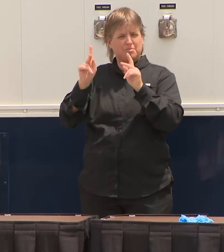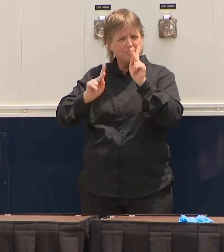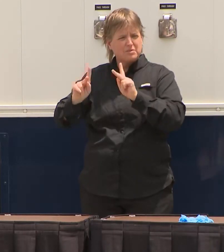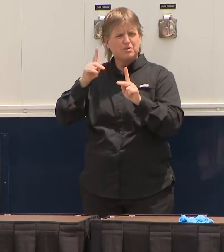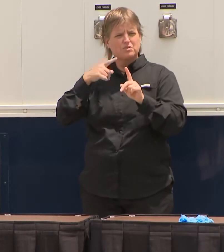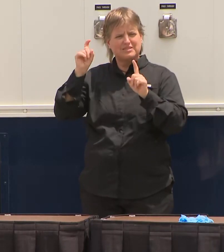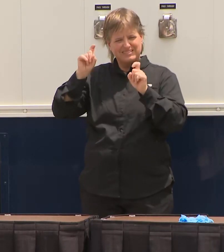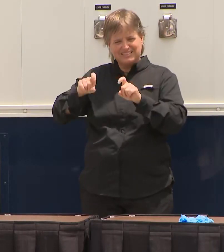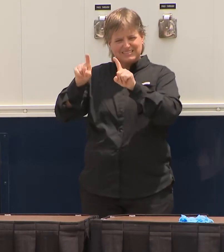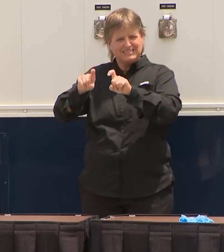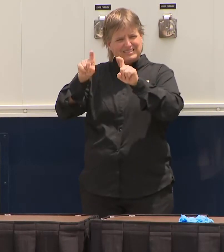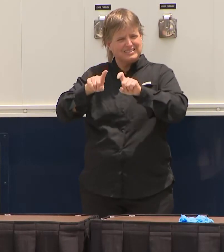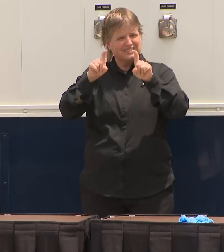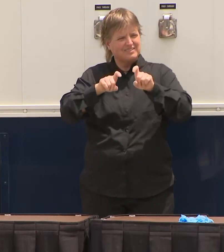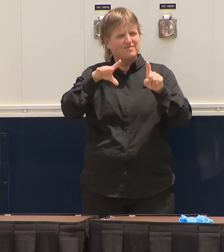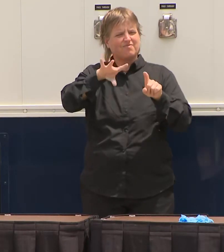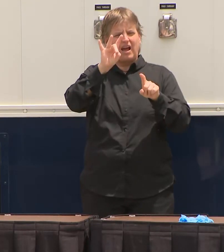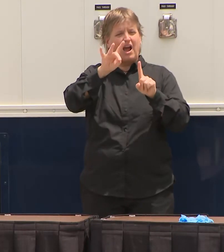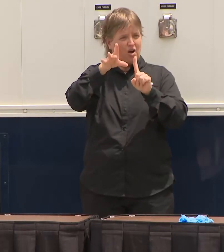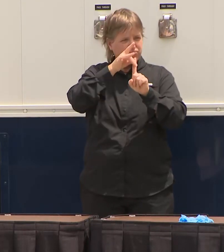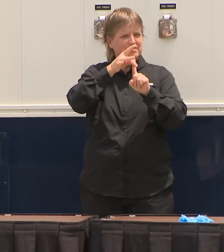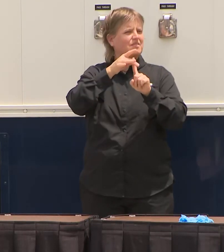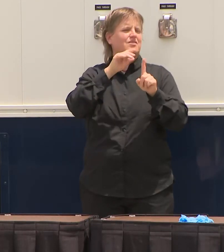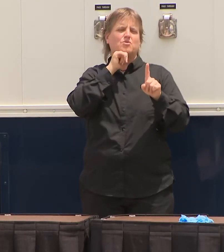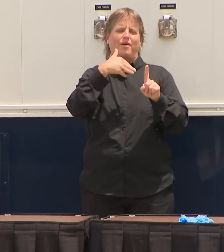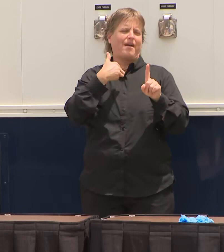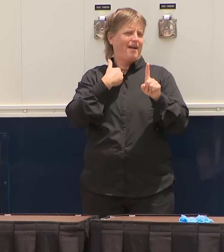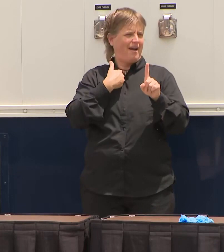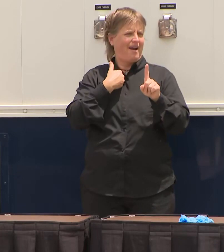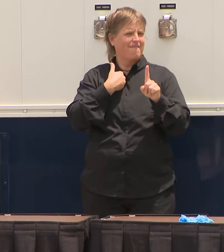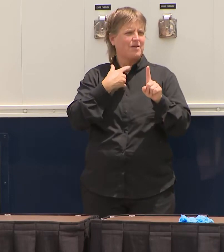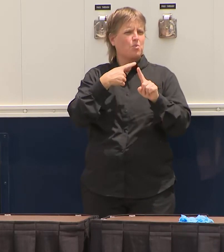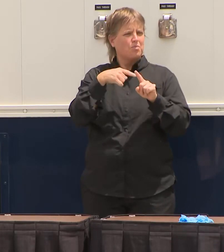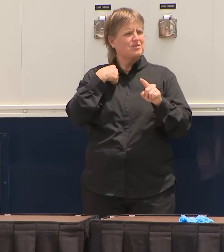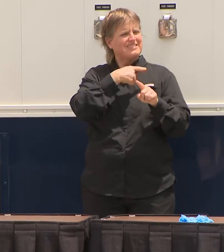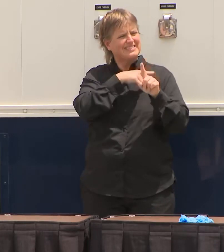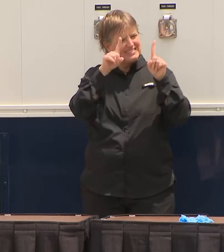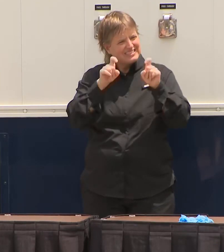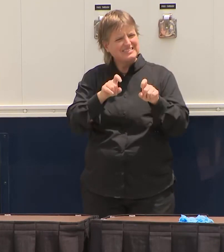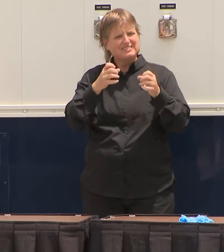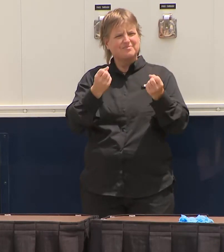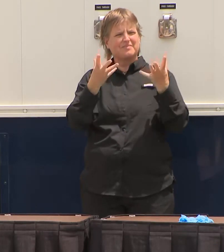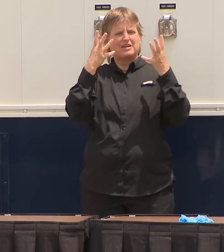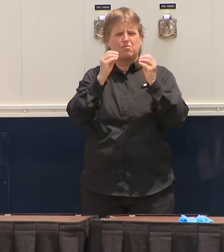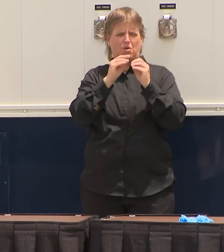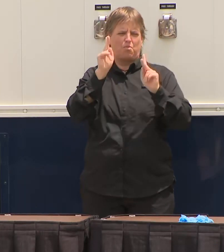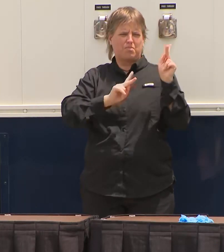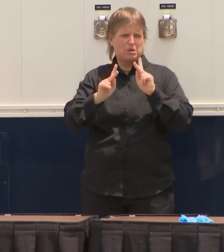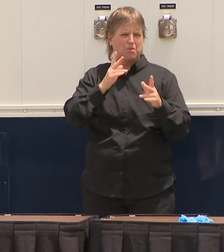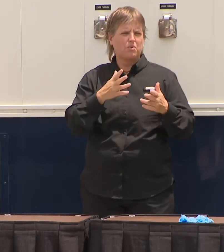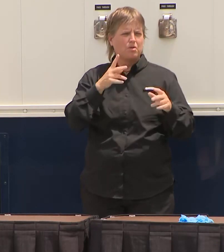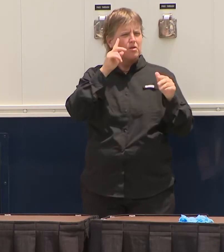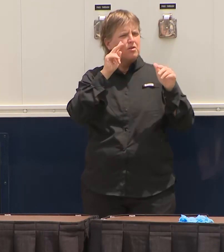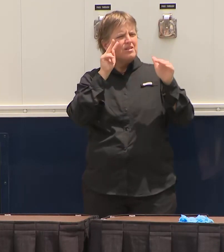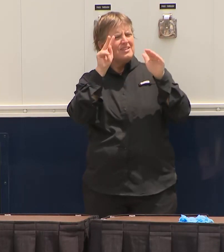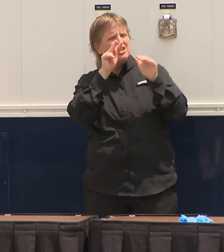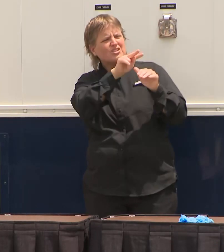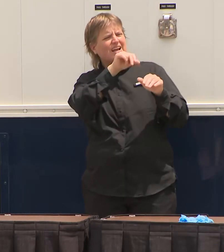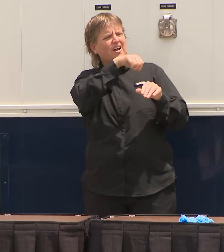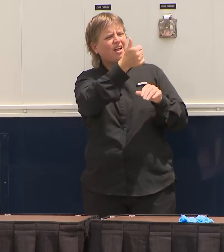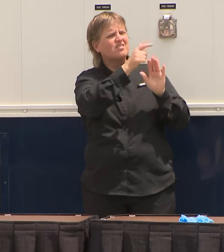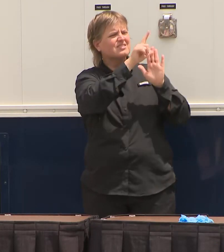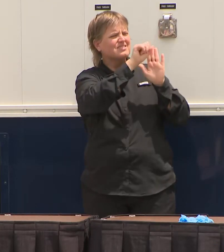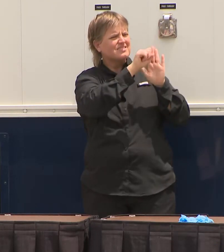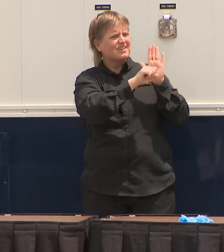much bigger pool. Some of them have very, I mean, you look at Michigan, Louisiana, some of them, they just haven't tested overall. Even though they have more